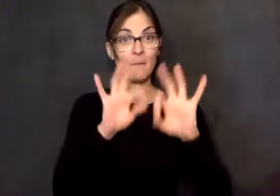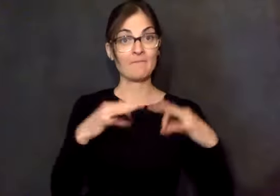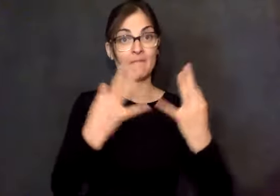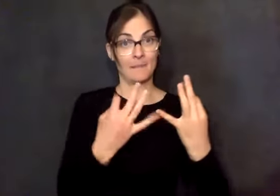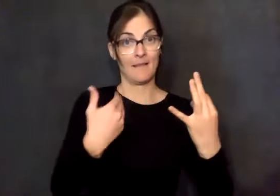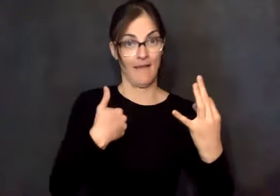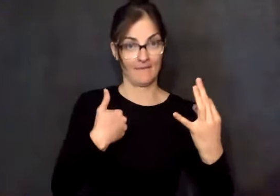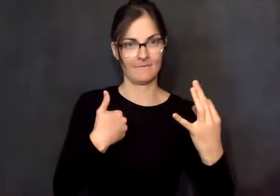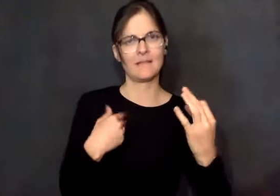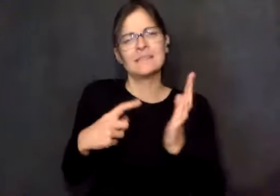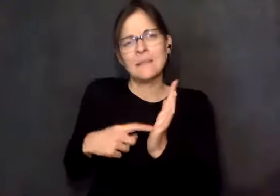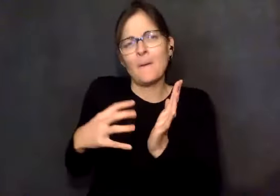our family, but it's not the same.